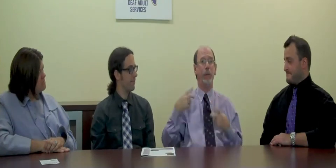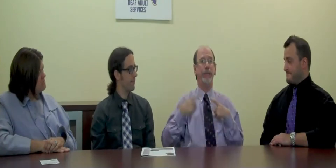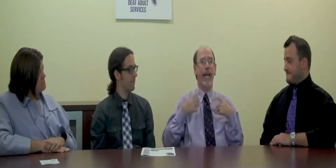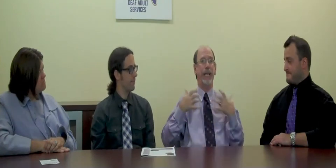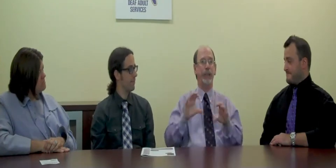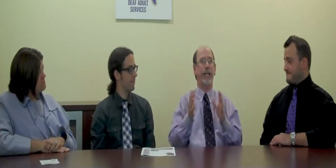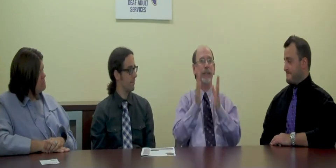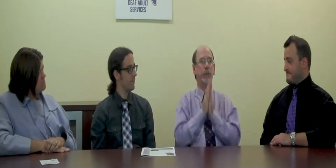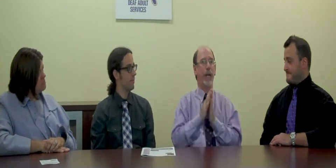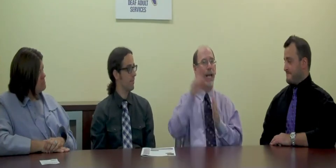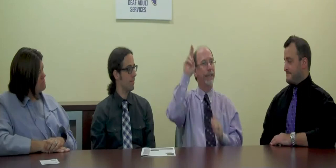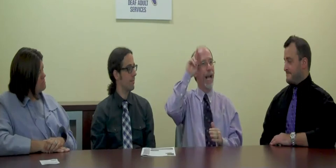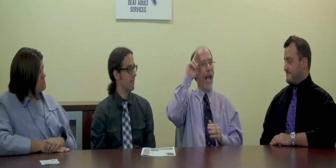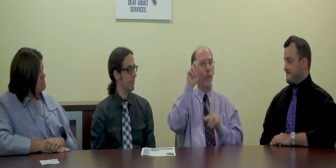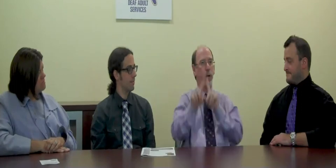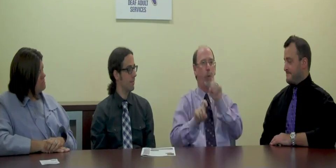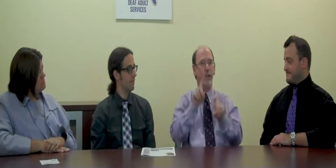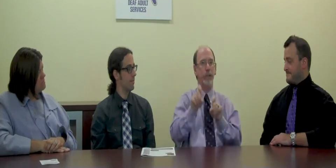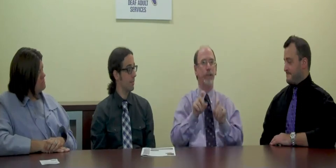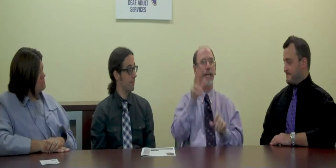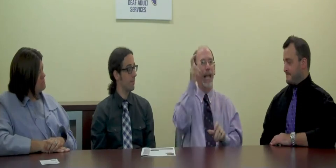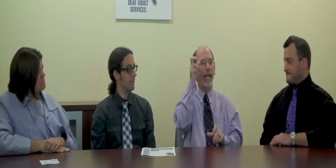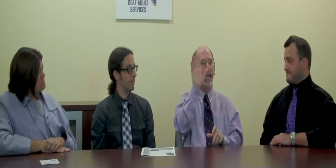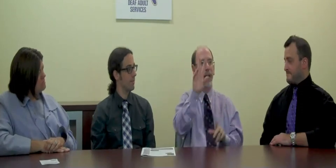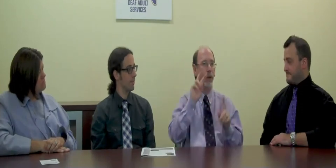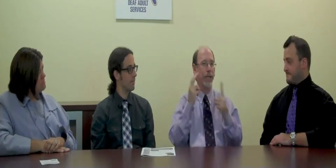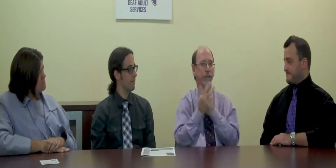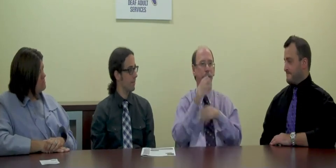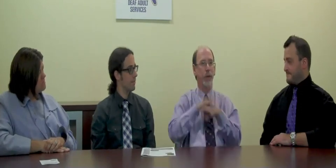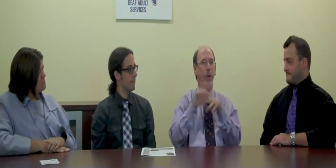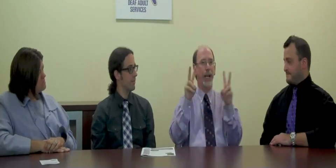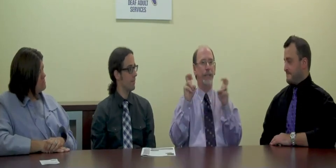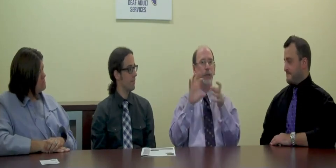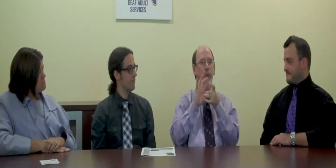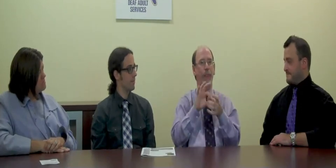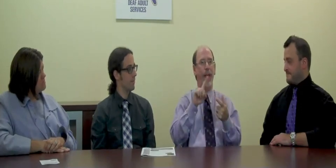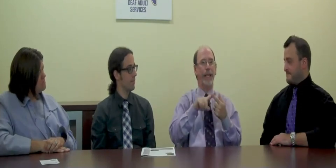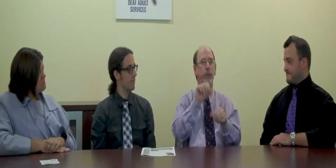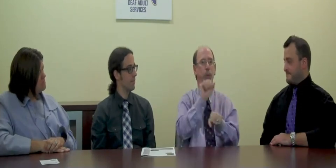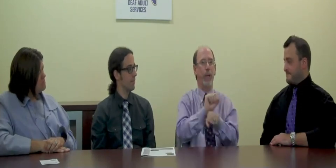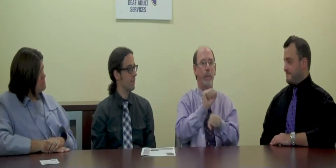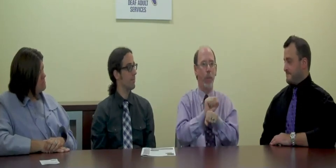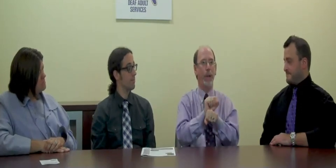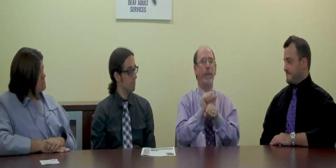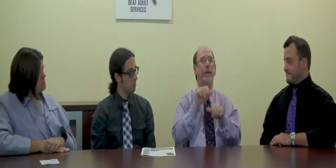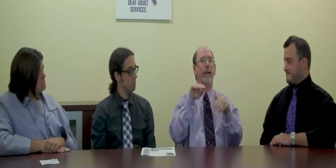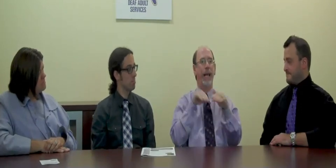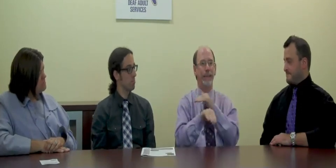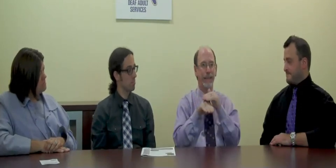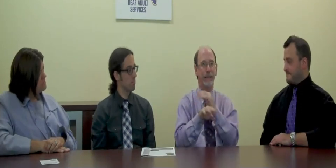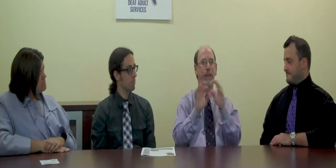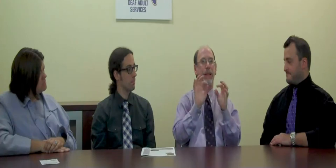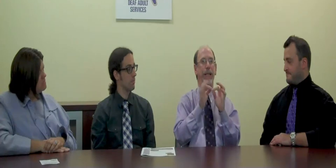members had the chance to ask Rosenblum questions and hear his view on issues related to employment, accessibility,